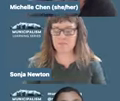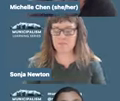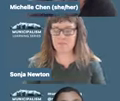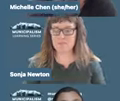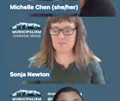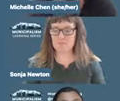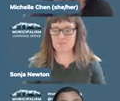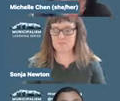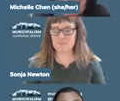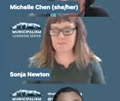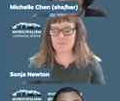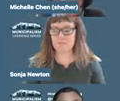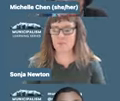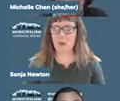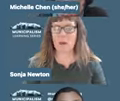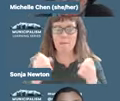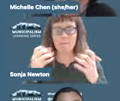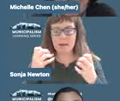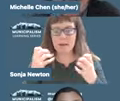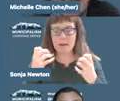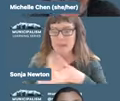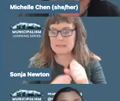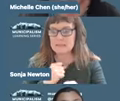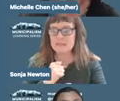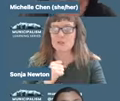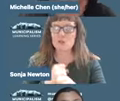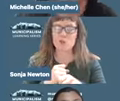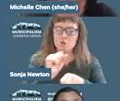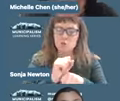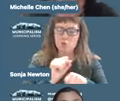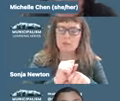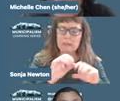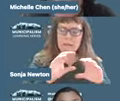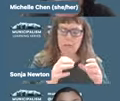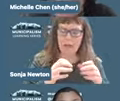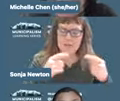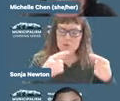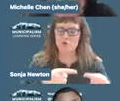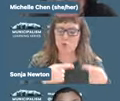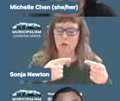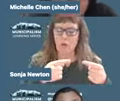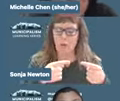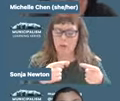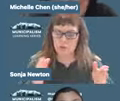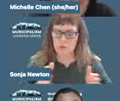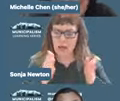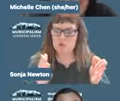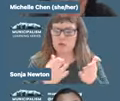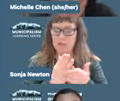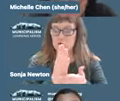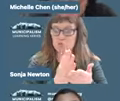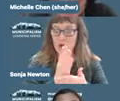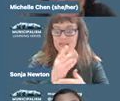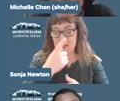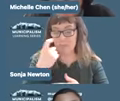So, as you know, for centuries, working class communities have struggled to exercise their rights in the civic sphere, as well as control over their labor conditions,